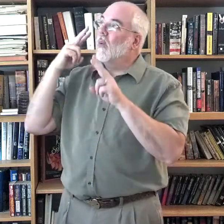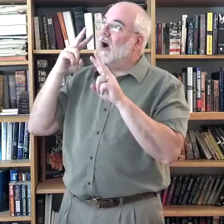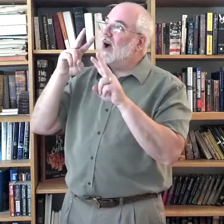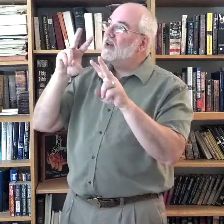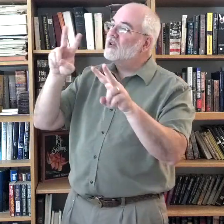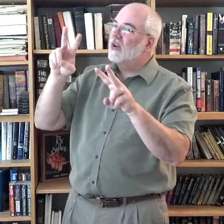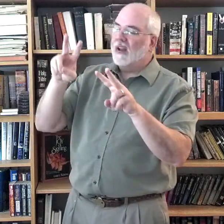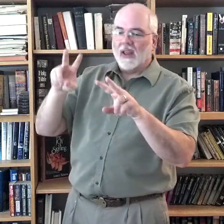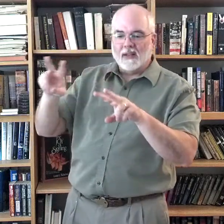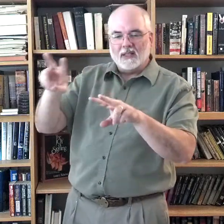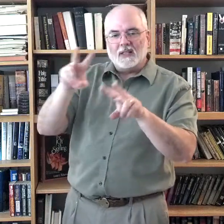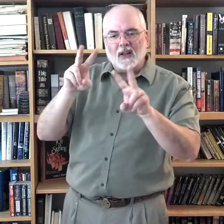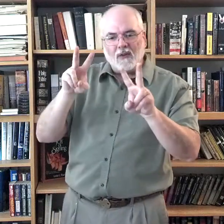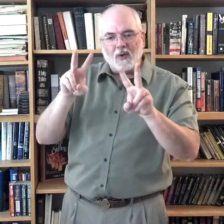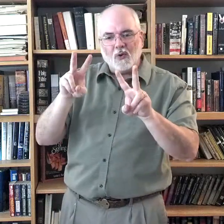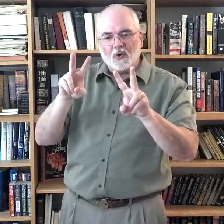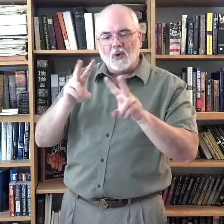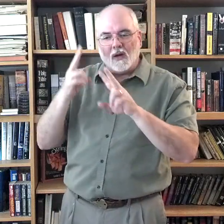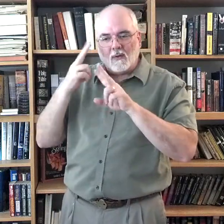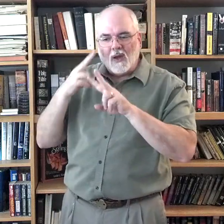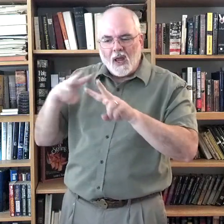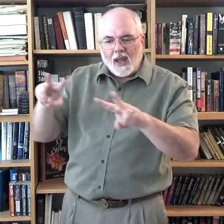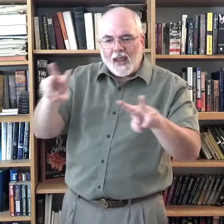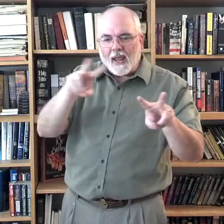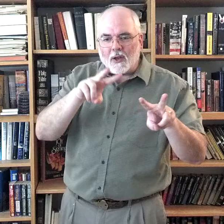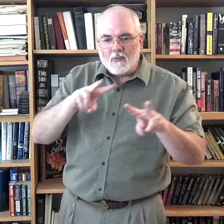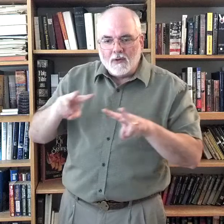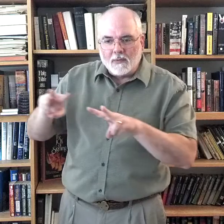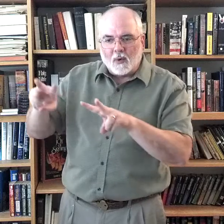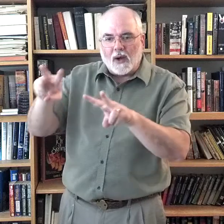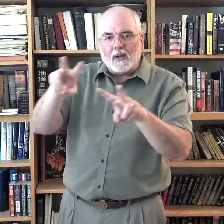Watch. And this is, if you do two of them and you move them around.